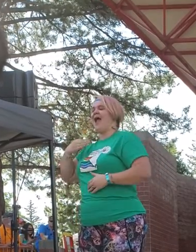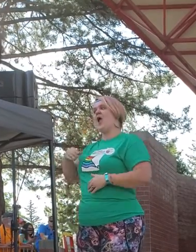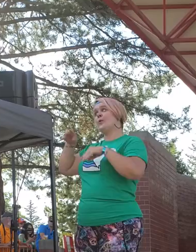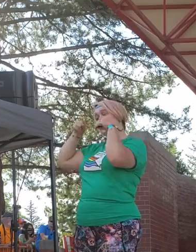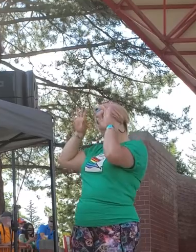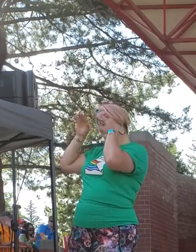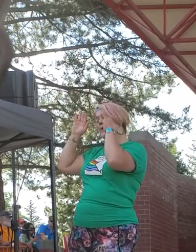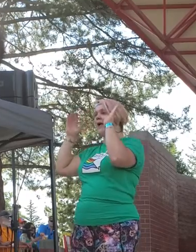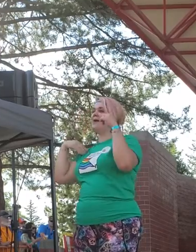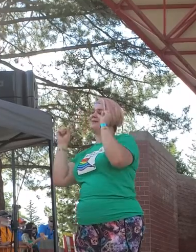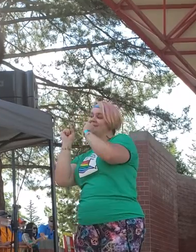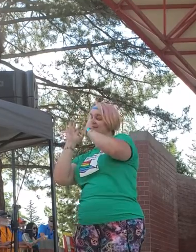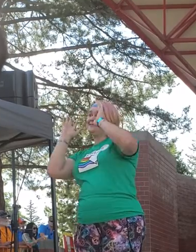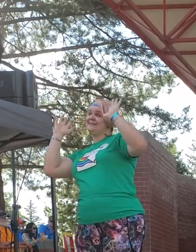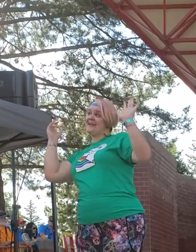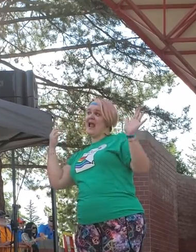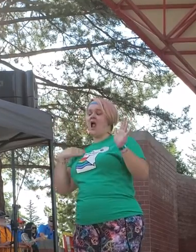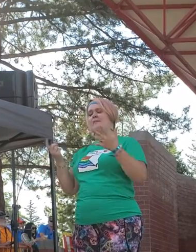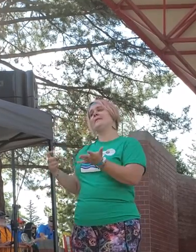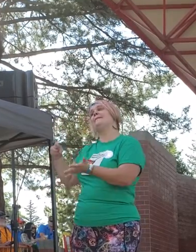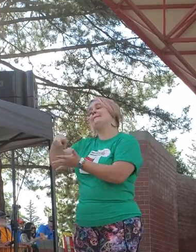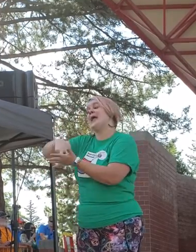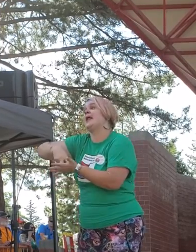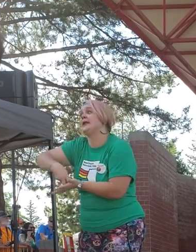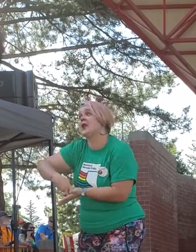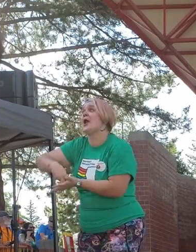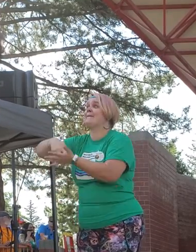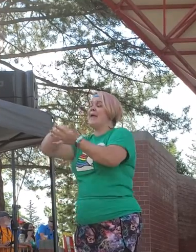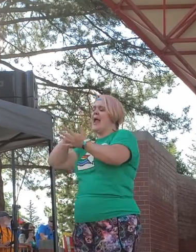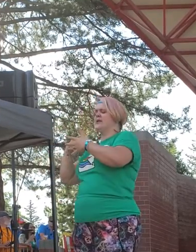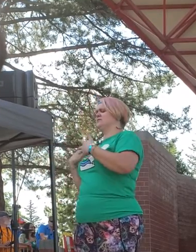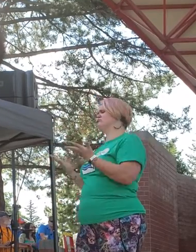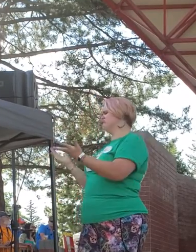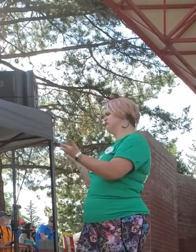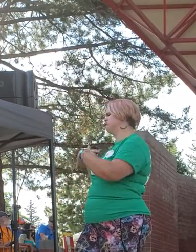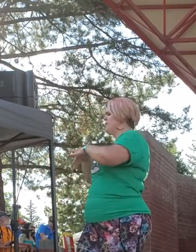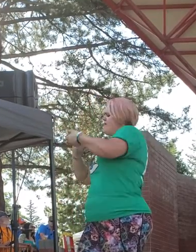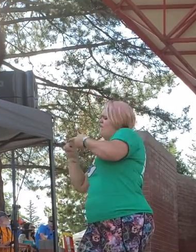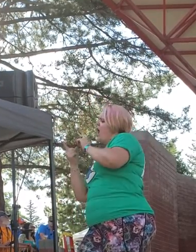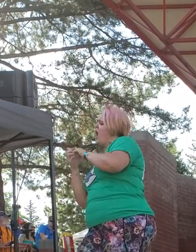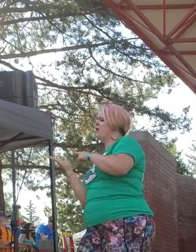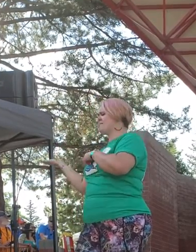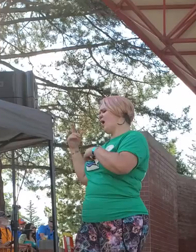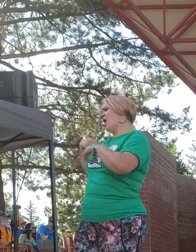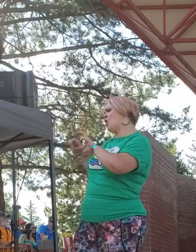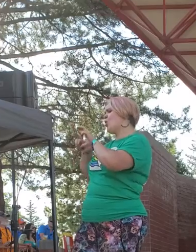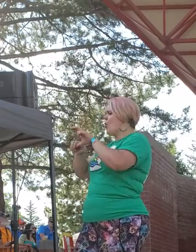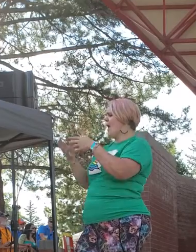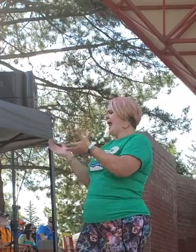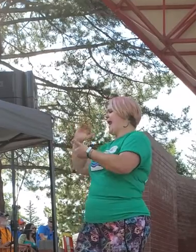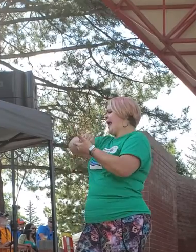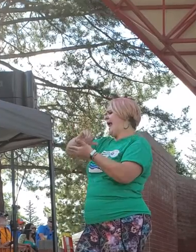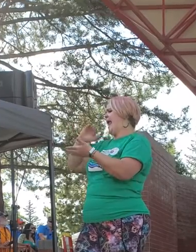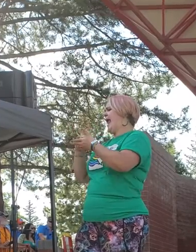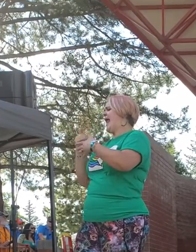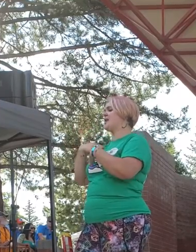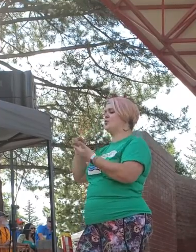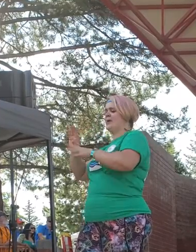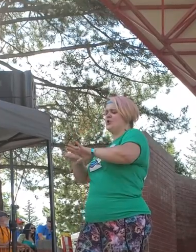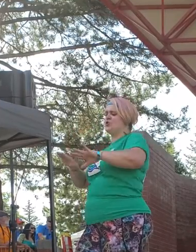a doll, I can make a money Come tell me and be my friend, they are slowin' again In the sound of a round